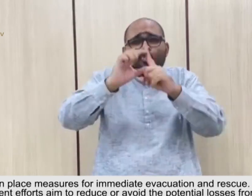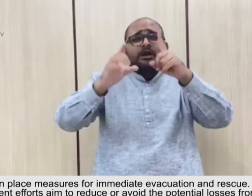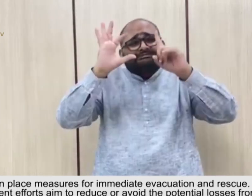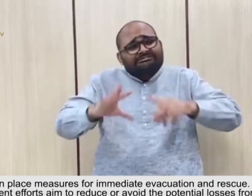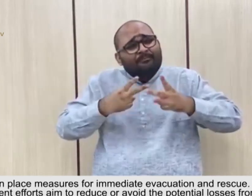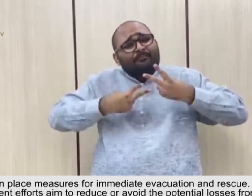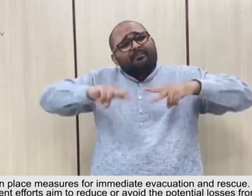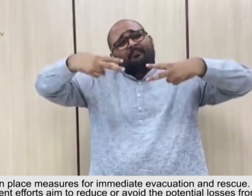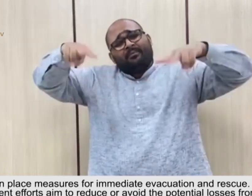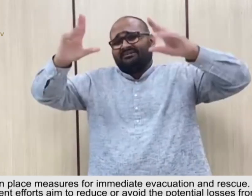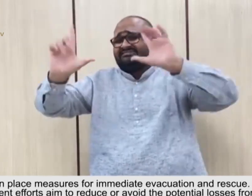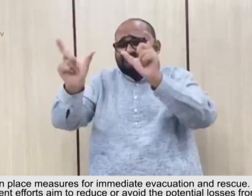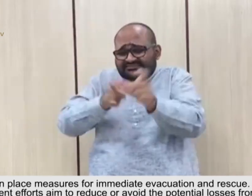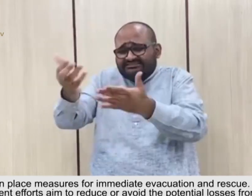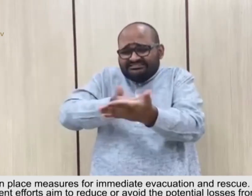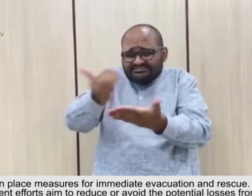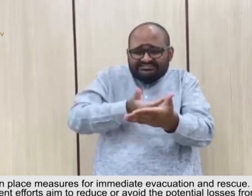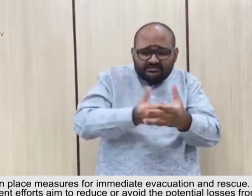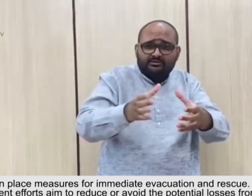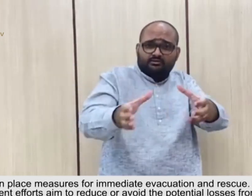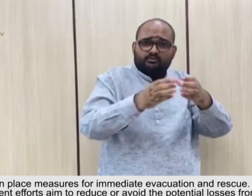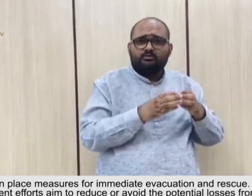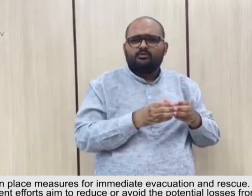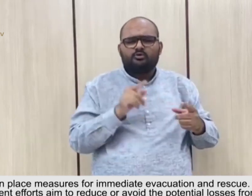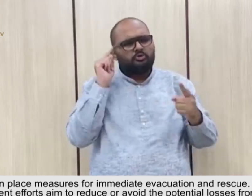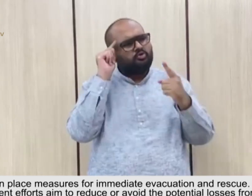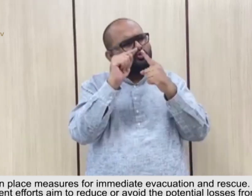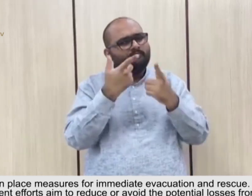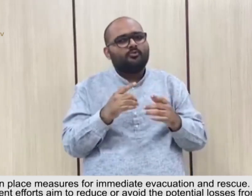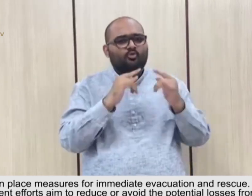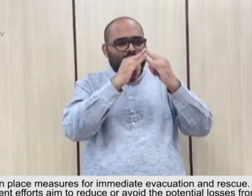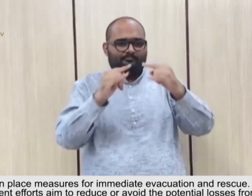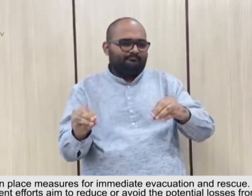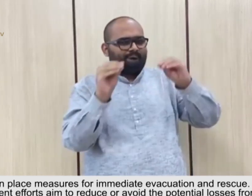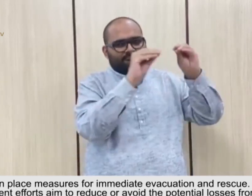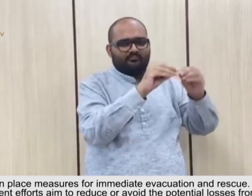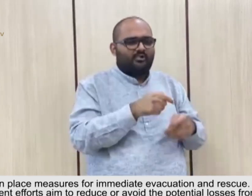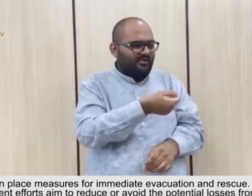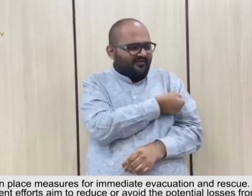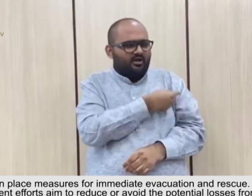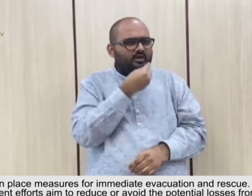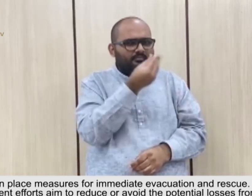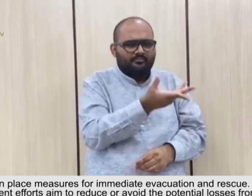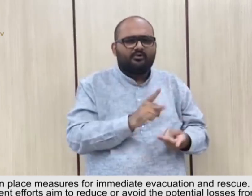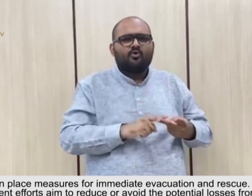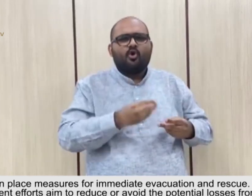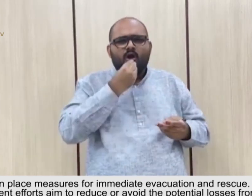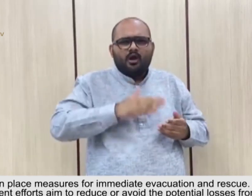immediate evacuation and rescue. Disaster management efforts aim to reduce or avoid the potential losses from